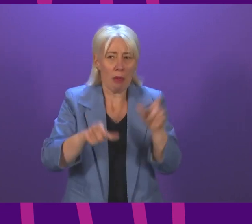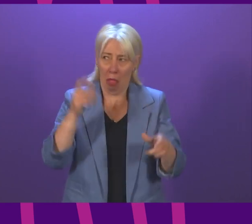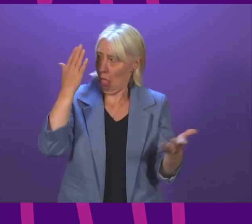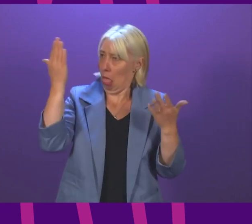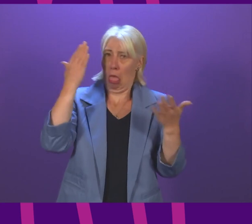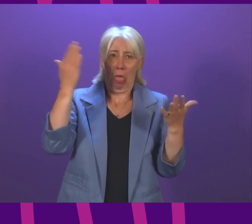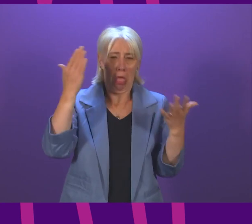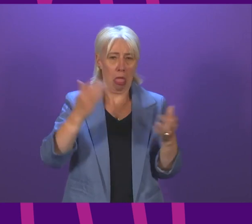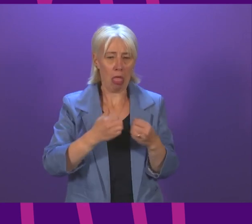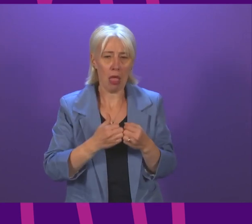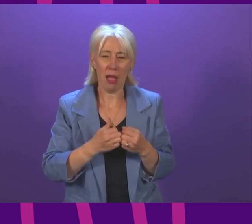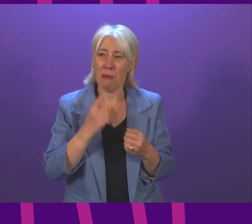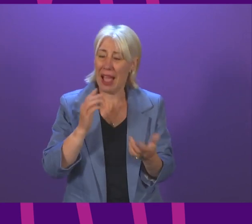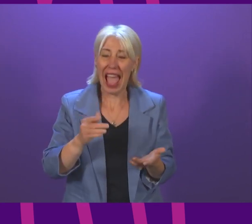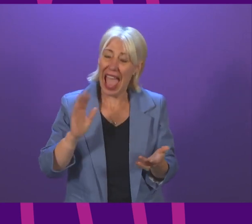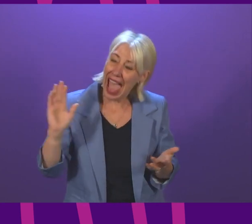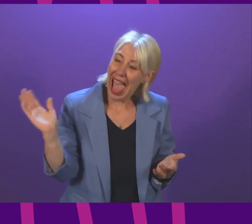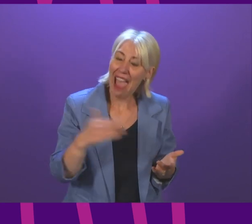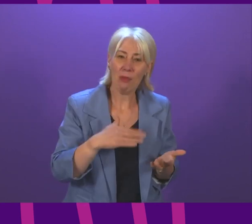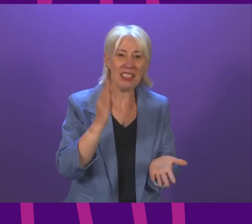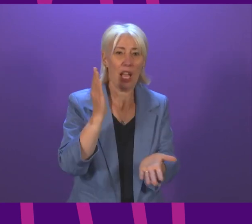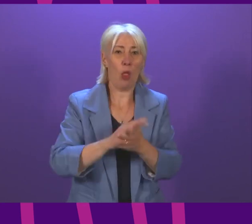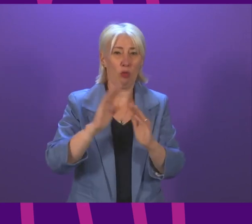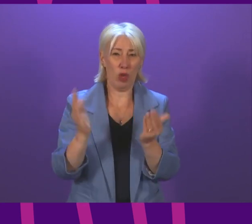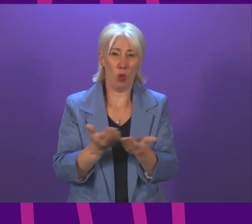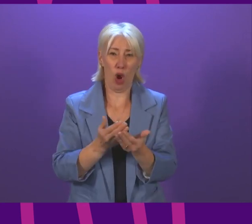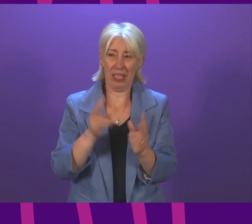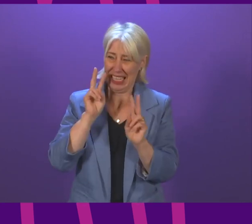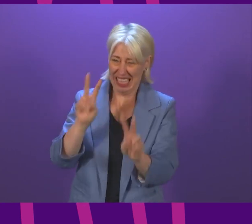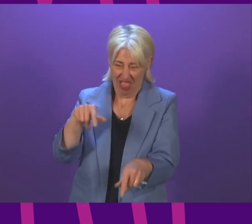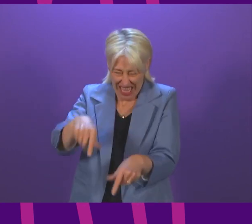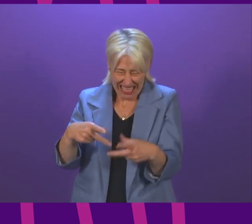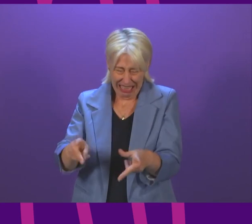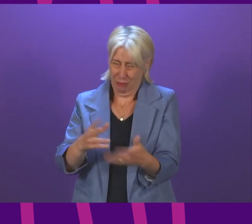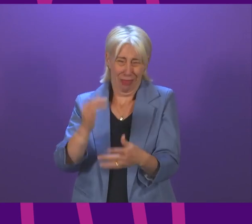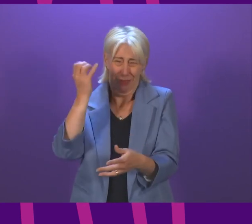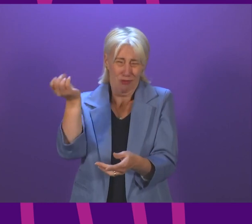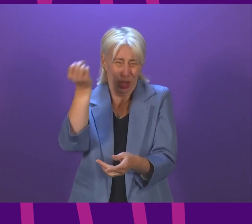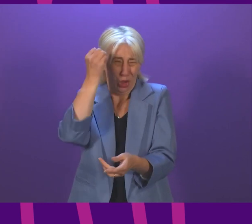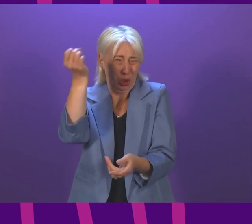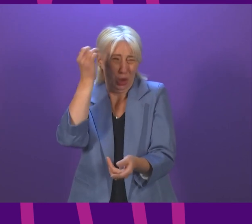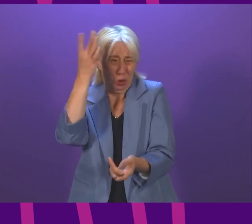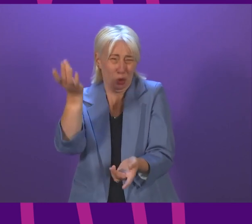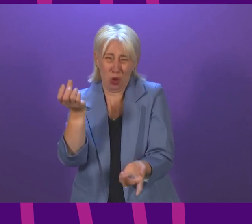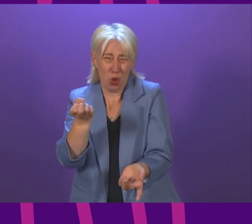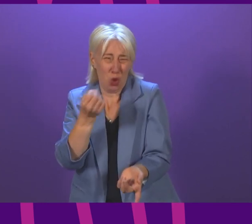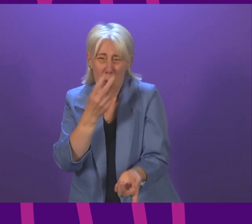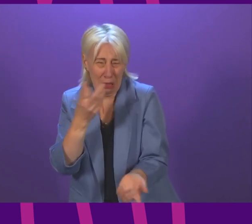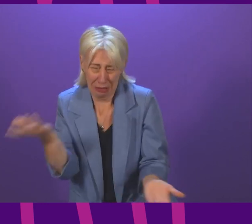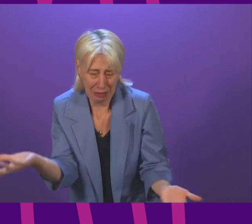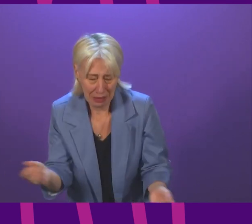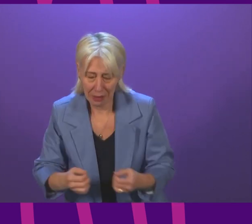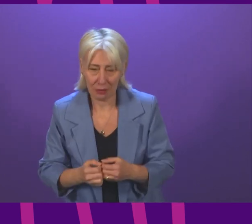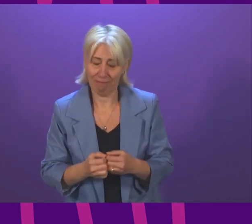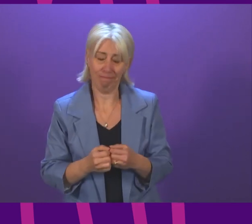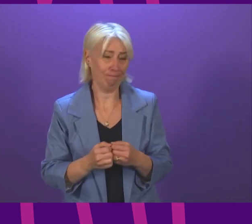that to everyone in the real world, this looks like a complete farce? First Minister. Again, no, I don't. I think the